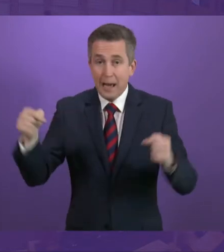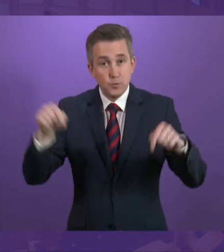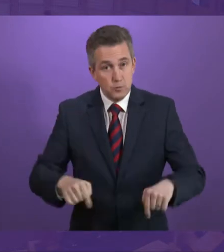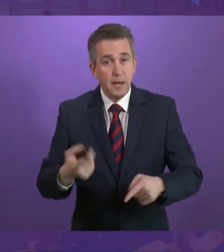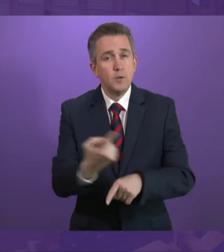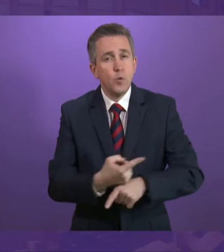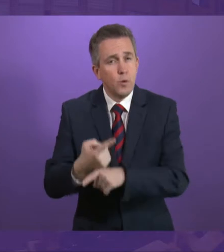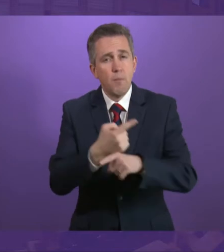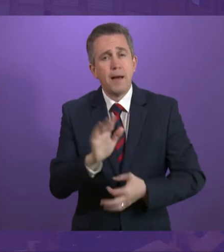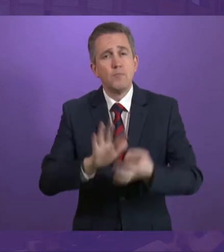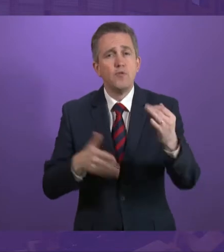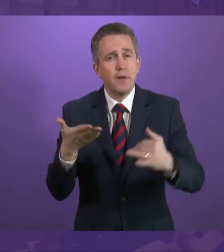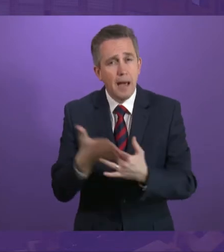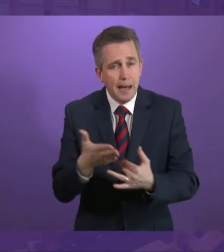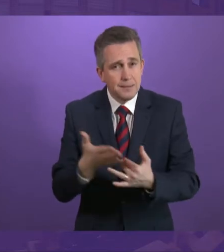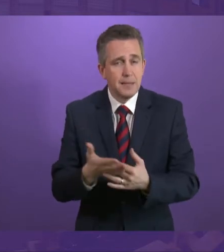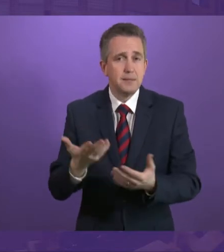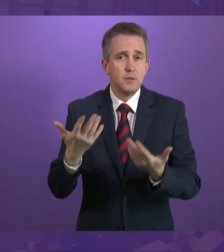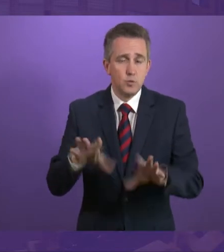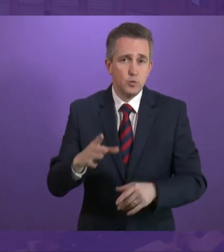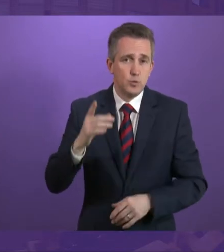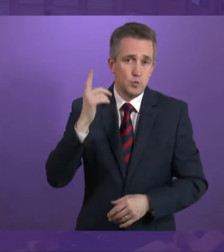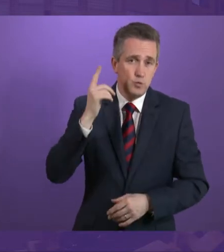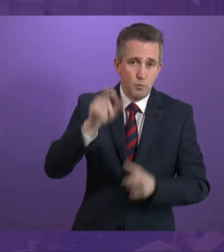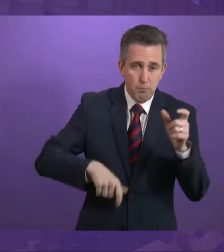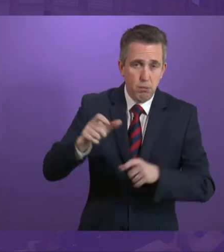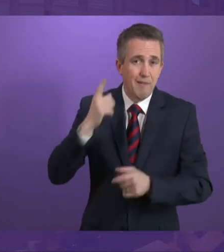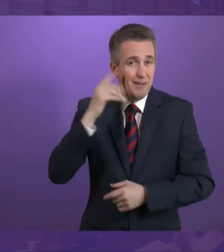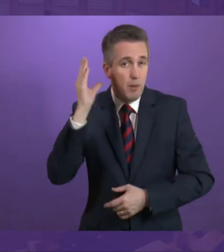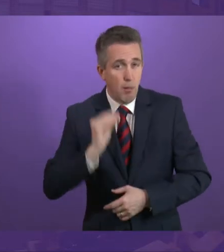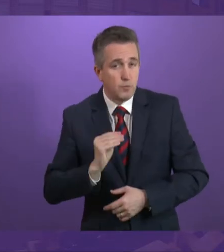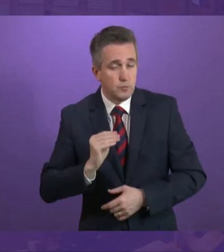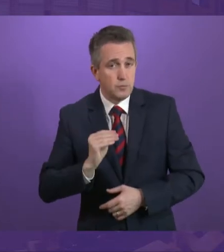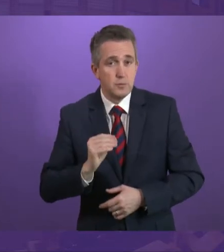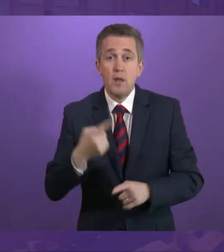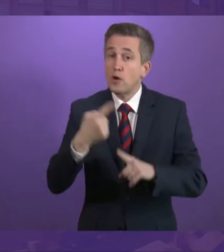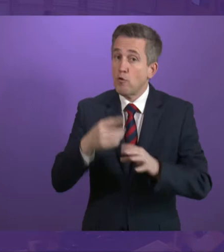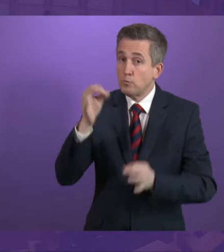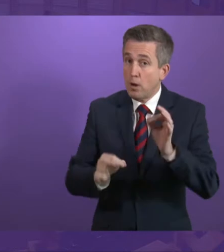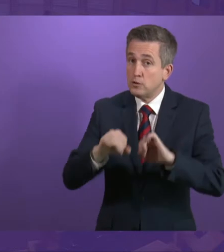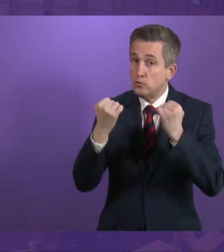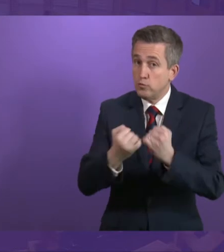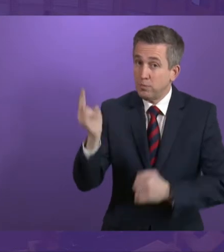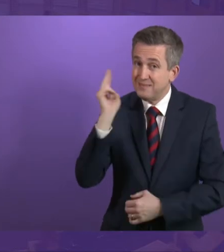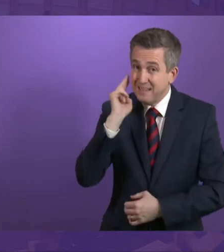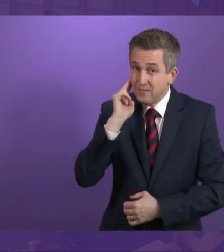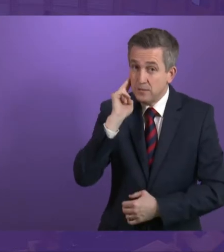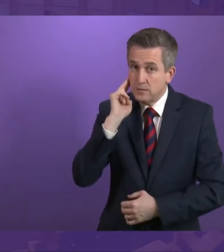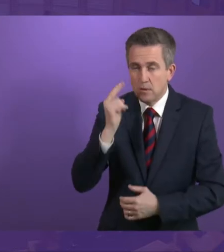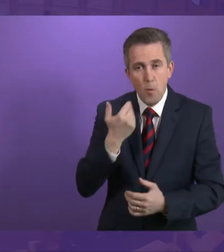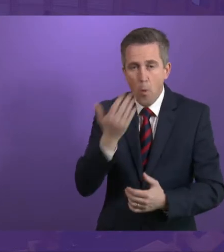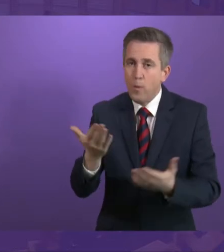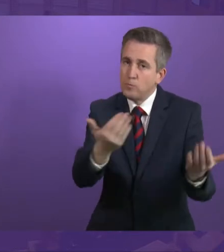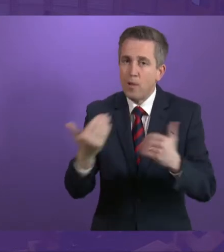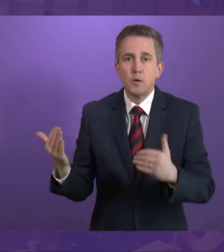to public and community spaces. Indeed, the Cross-Party Group on Deafness is always looking for new members,